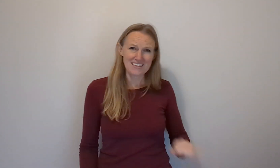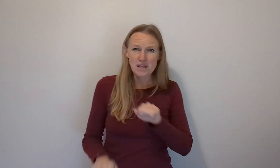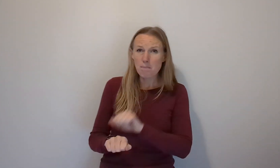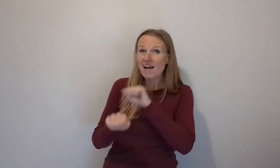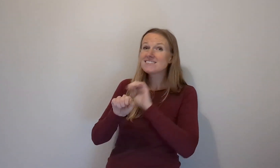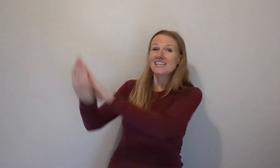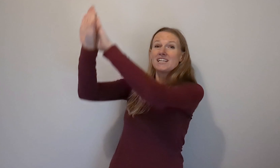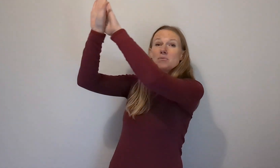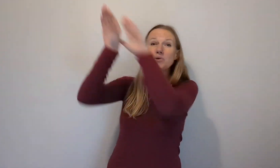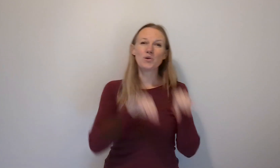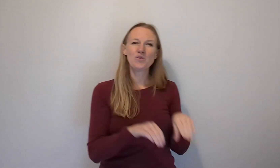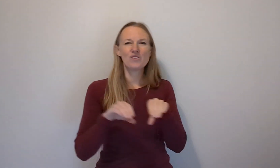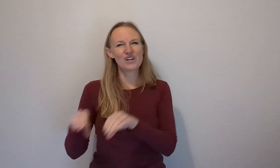of the mountain mover